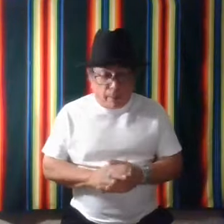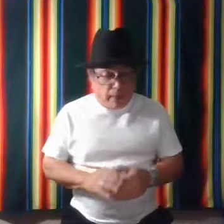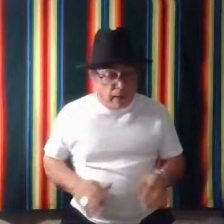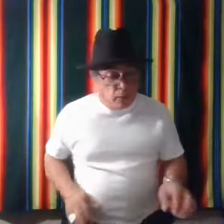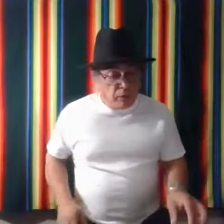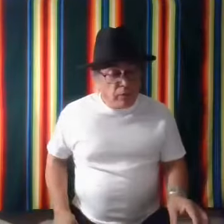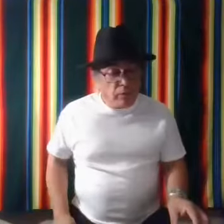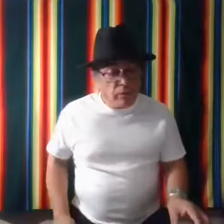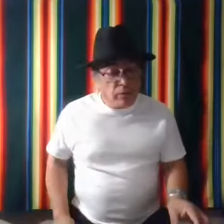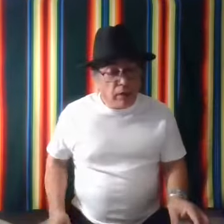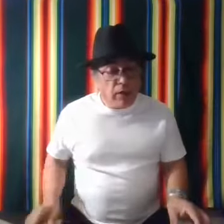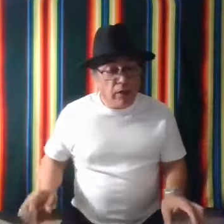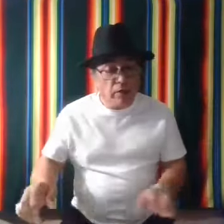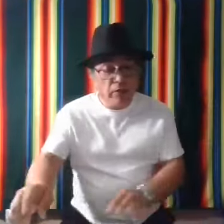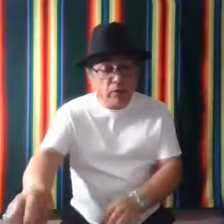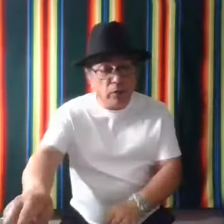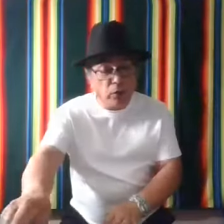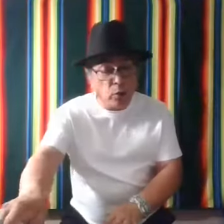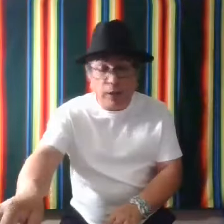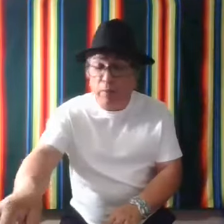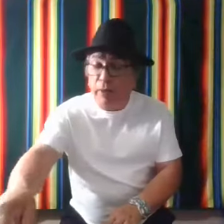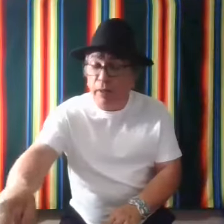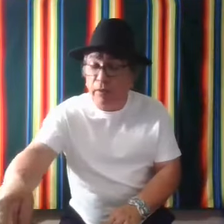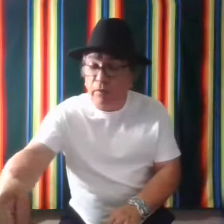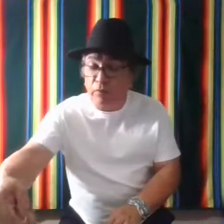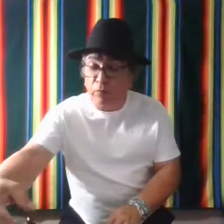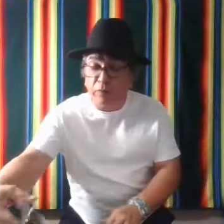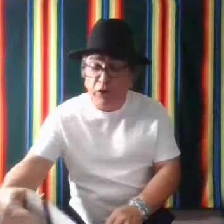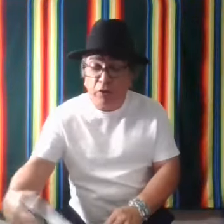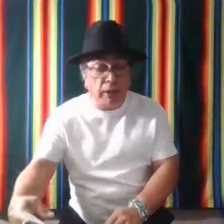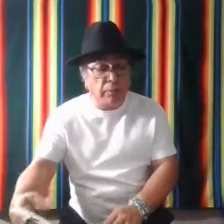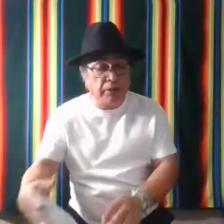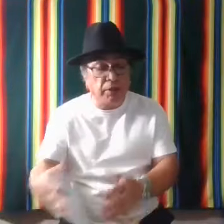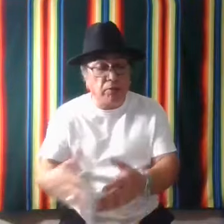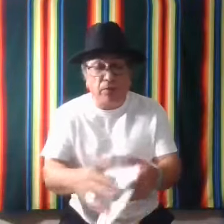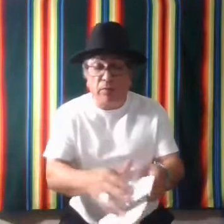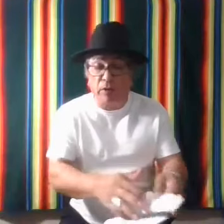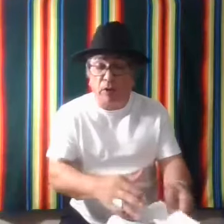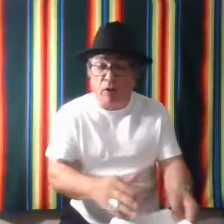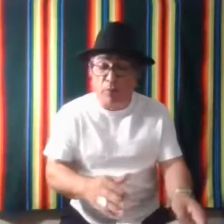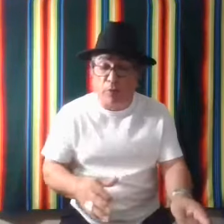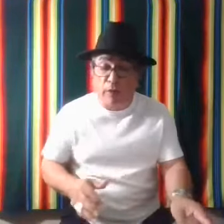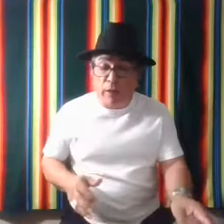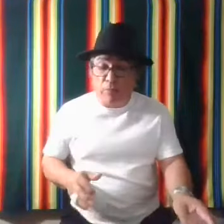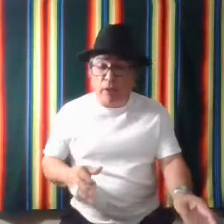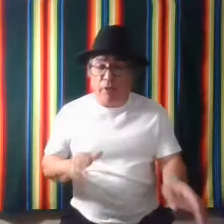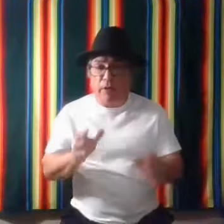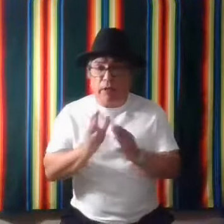And we've kind of covered quite a bit of review and I mixed in a lot more, but I thought the